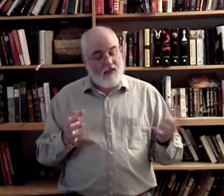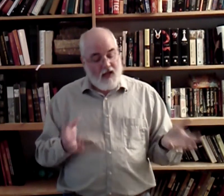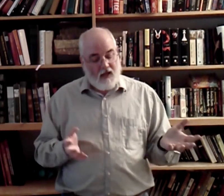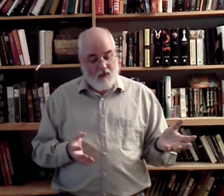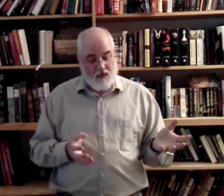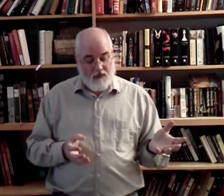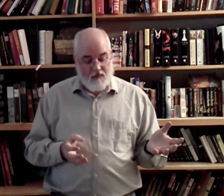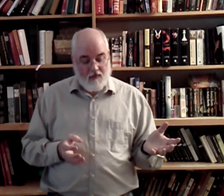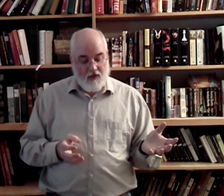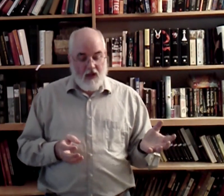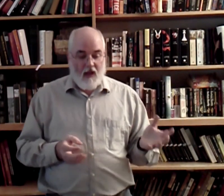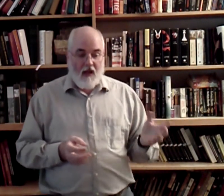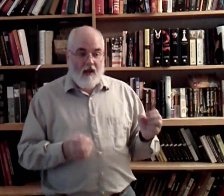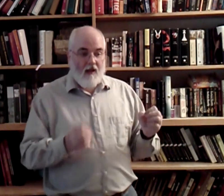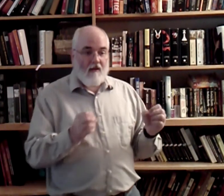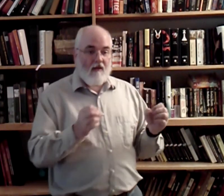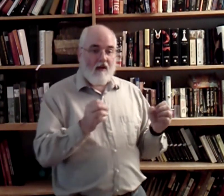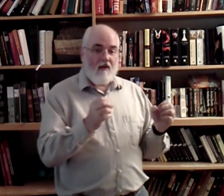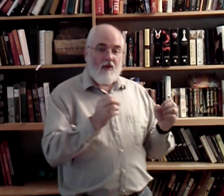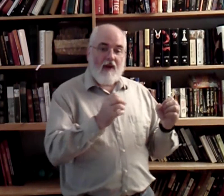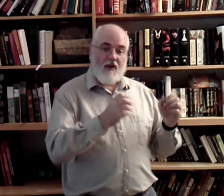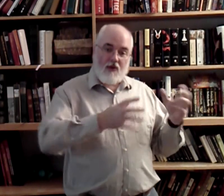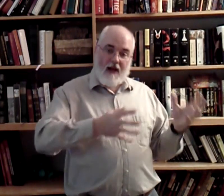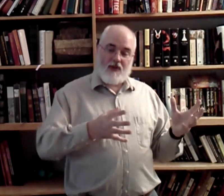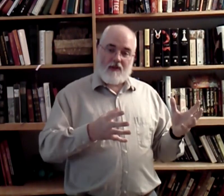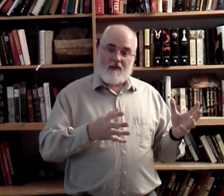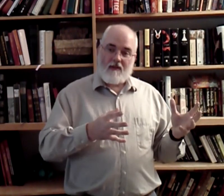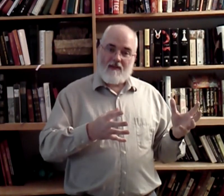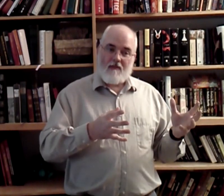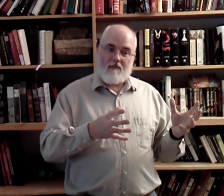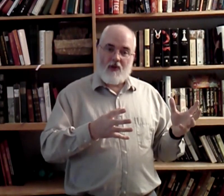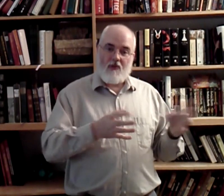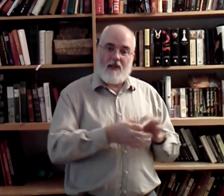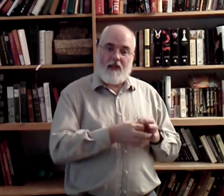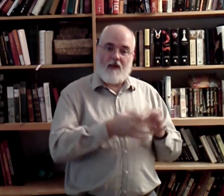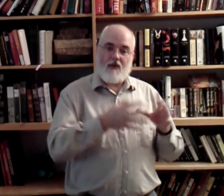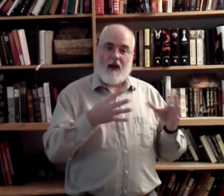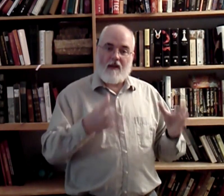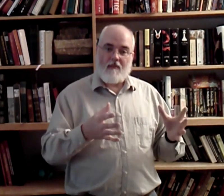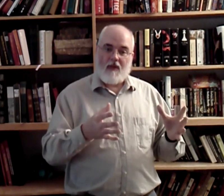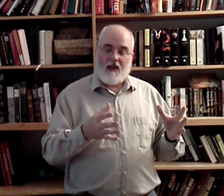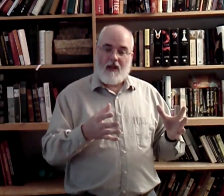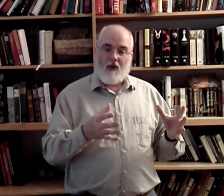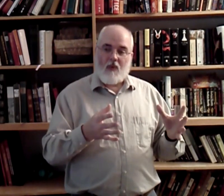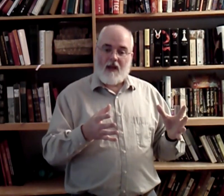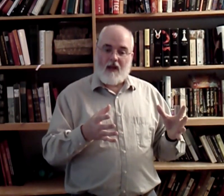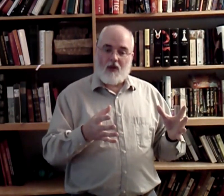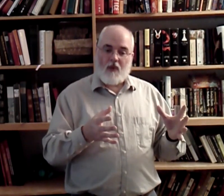sign language, you have contractions. But you decontract them. In English, we